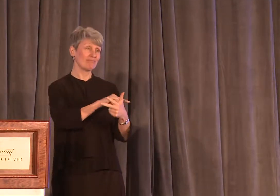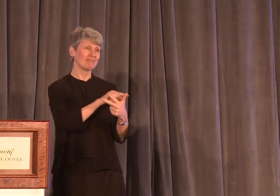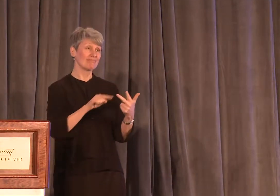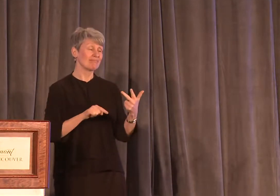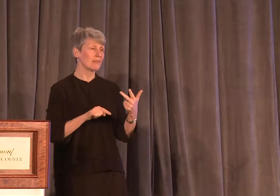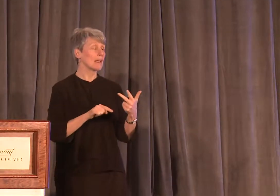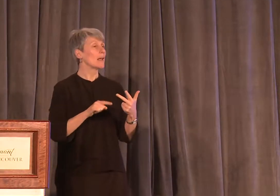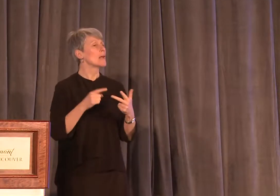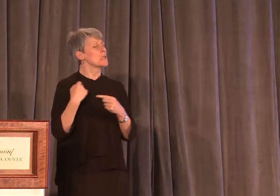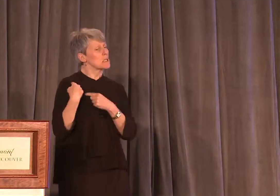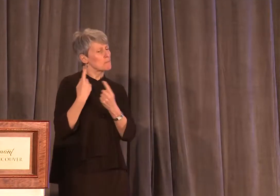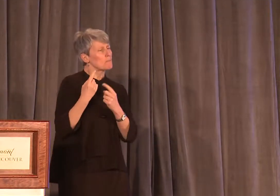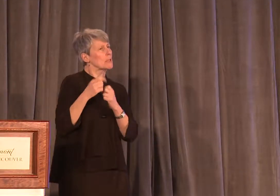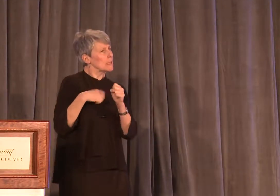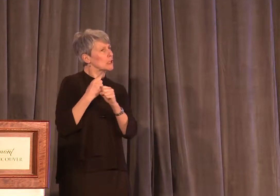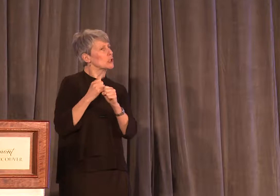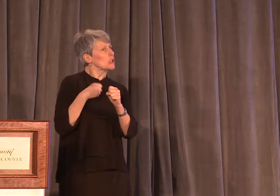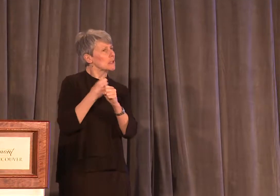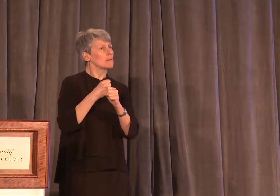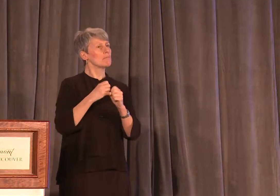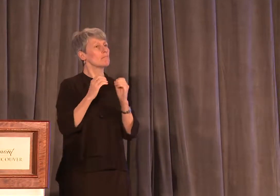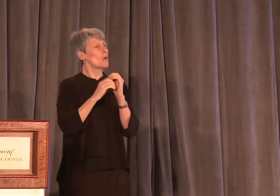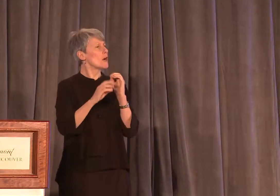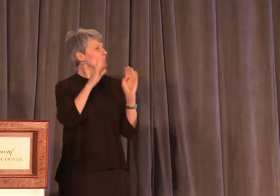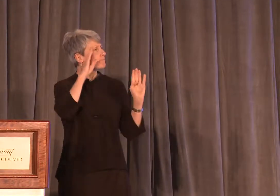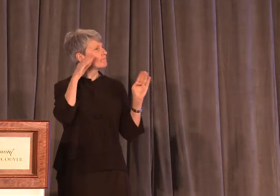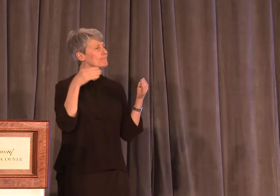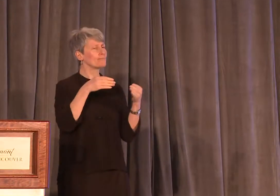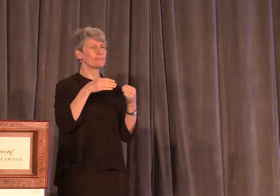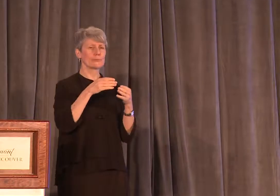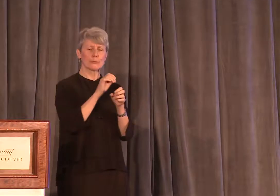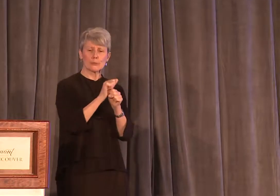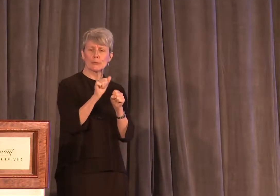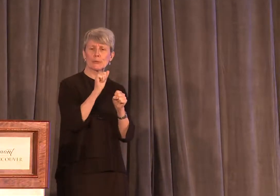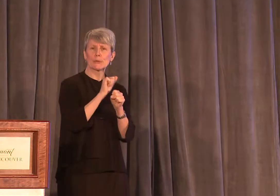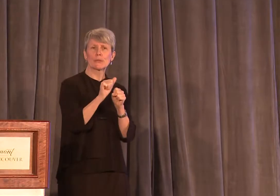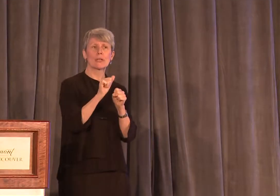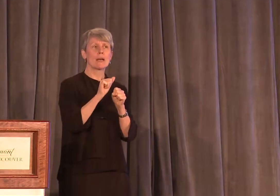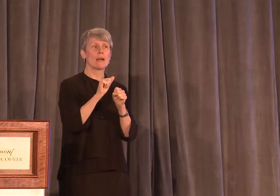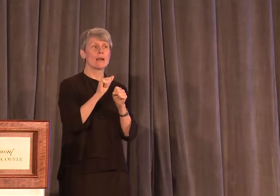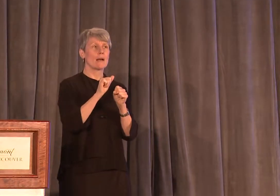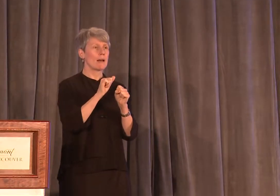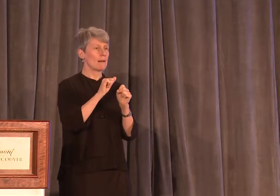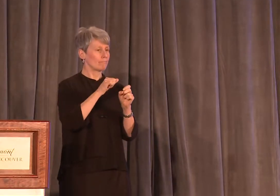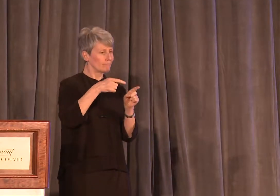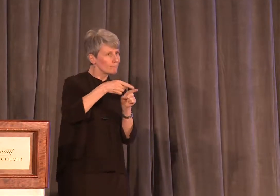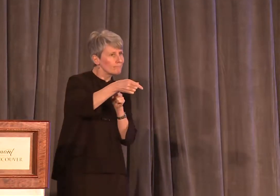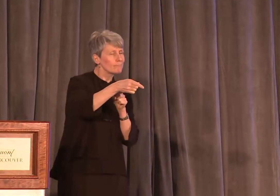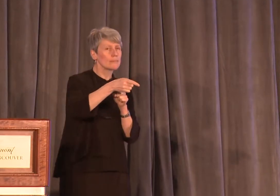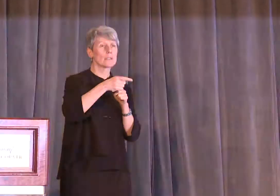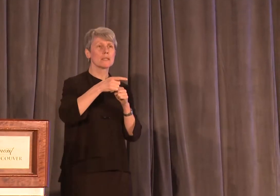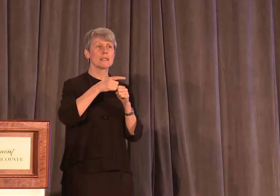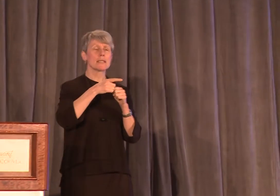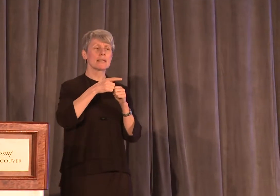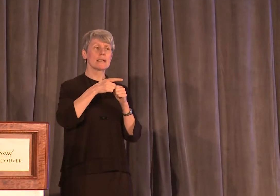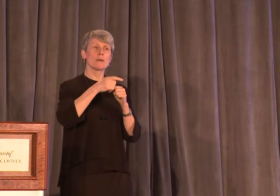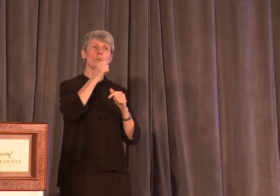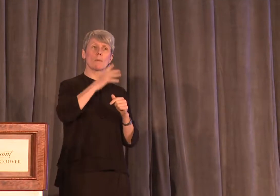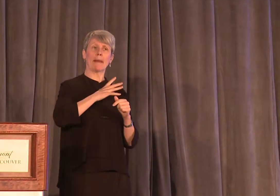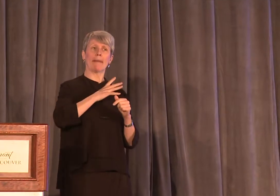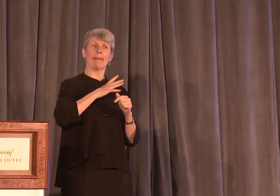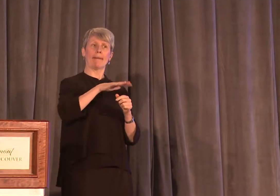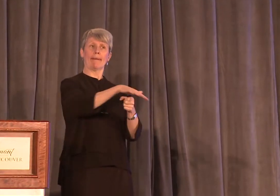recent years, we've actually focused much of our organizing efforts on industries that are predominantly